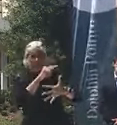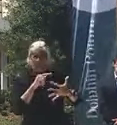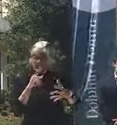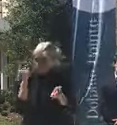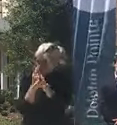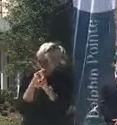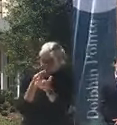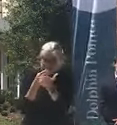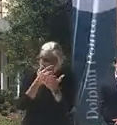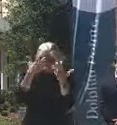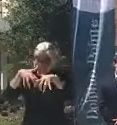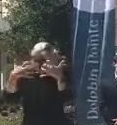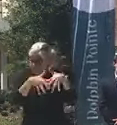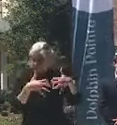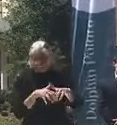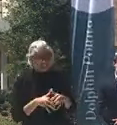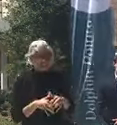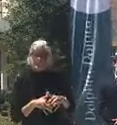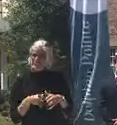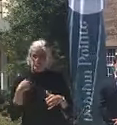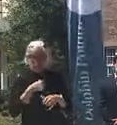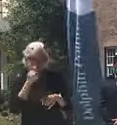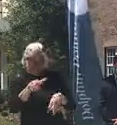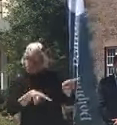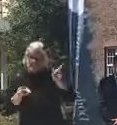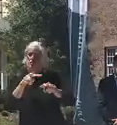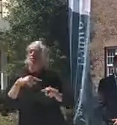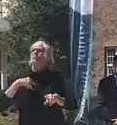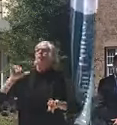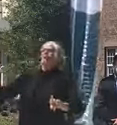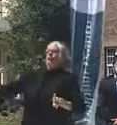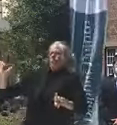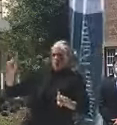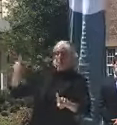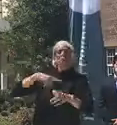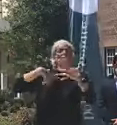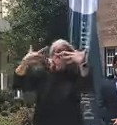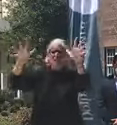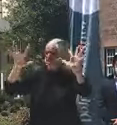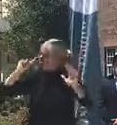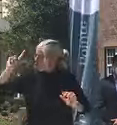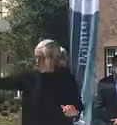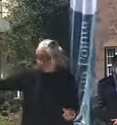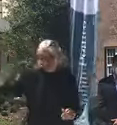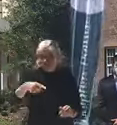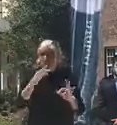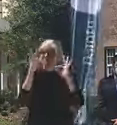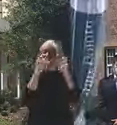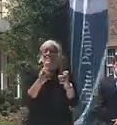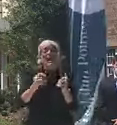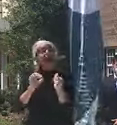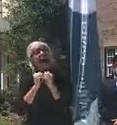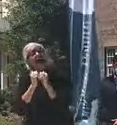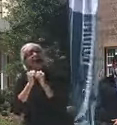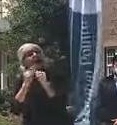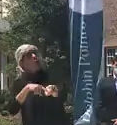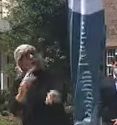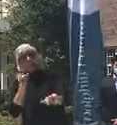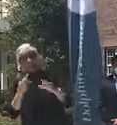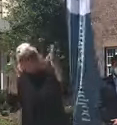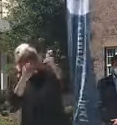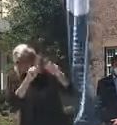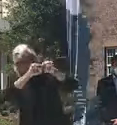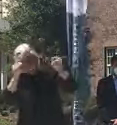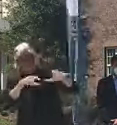figure out how that went. And so, yes, we've ordered it. How long that will take, I don't know. Obviously,